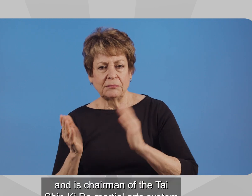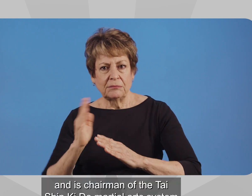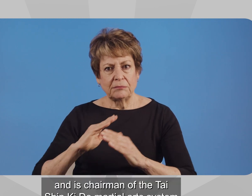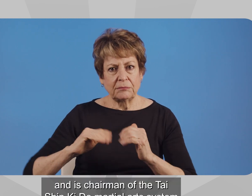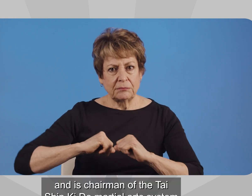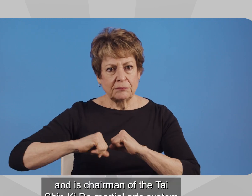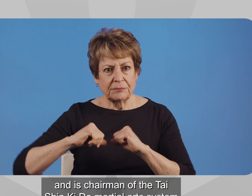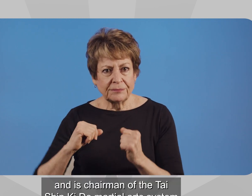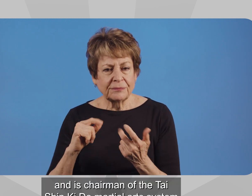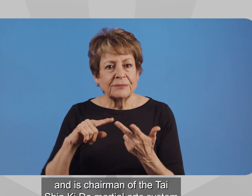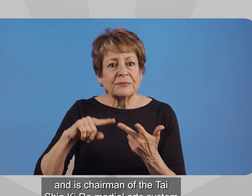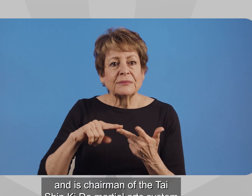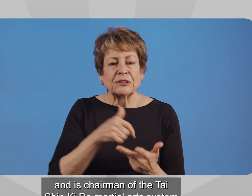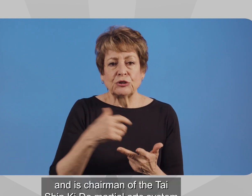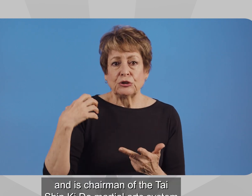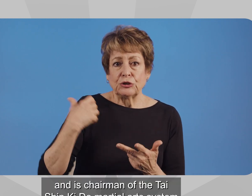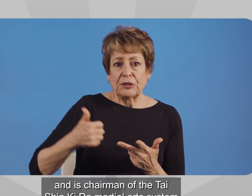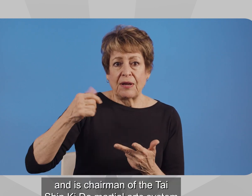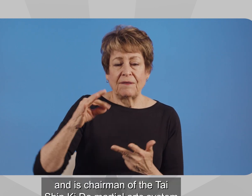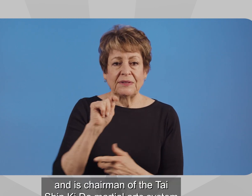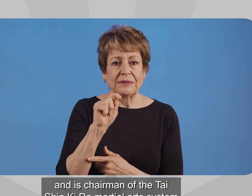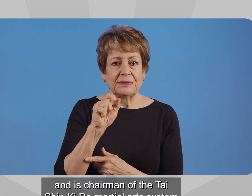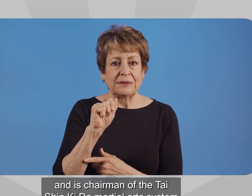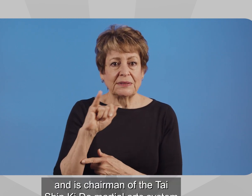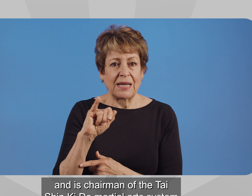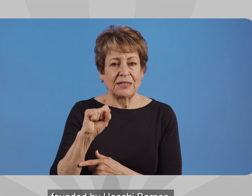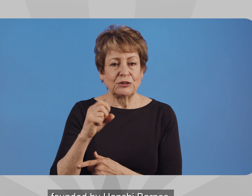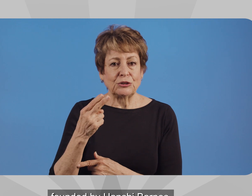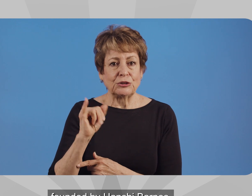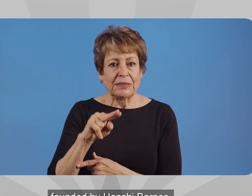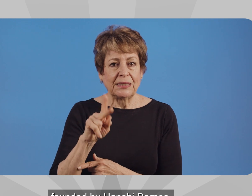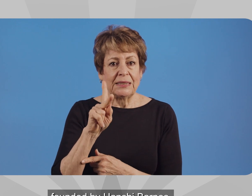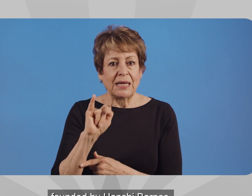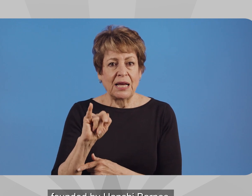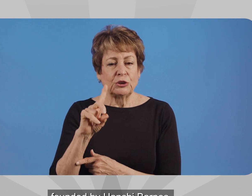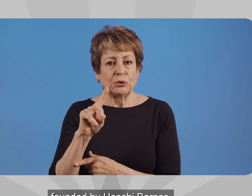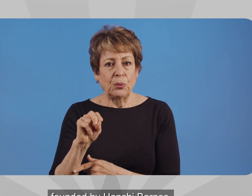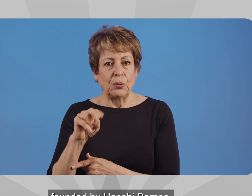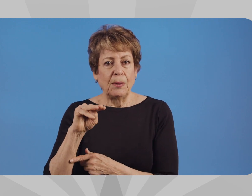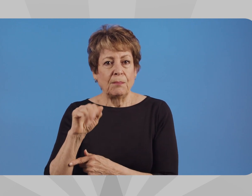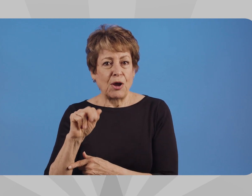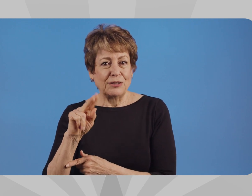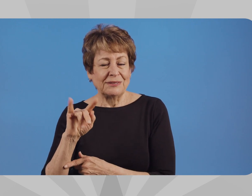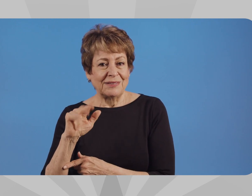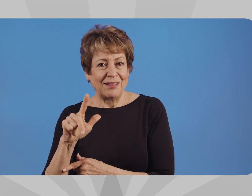and is chairman of the Taishin Kido Martial Arts System, founded by Hanshi Barnes.